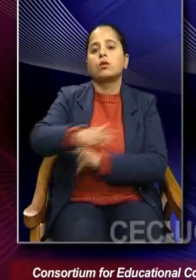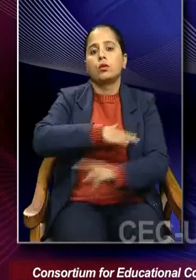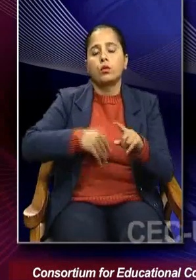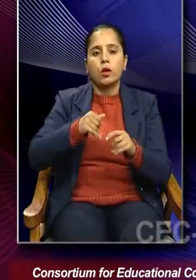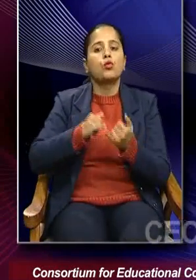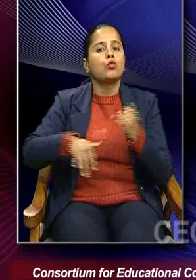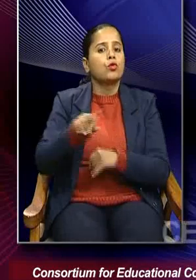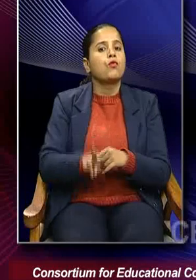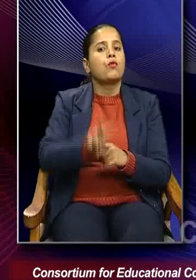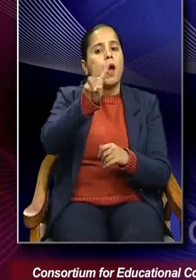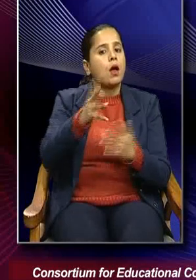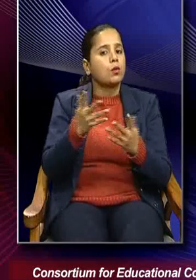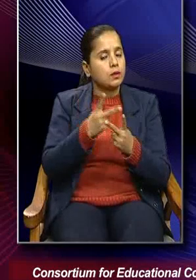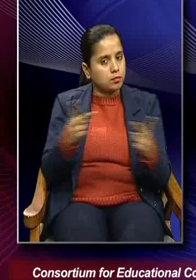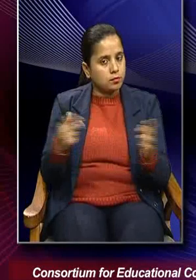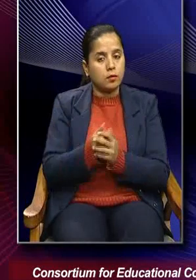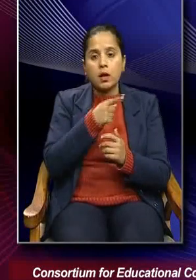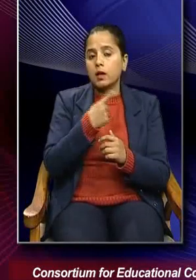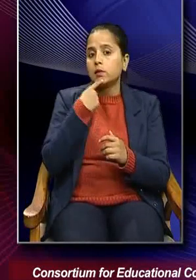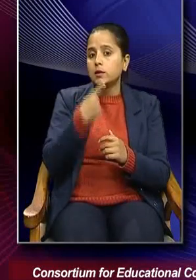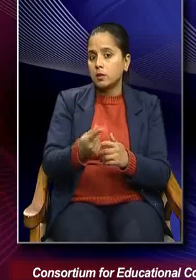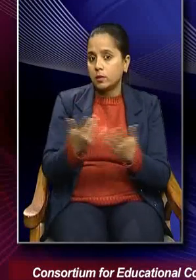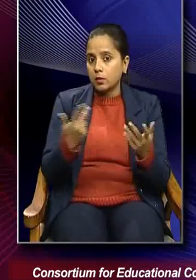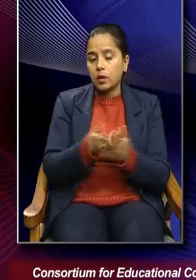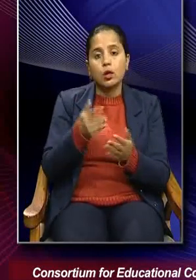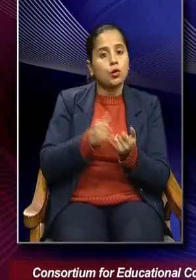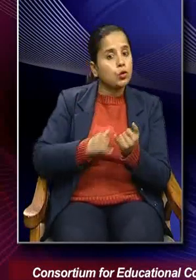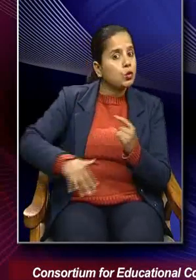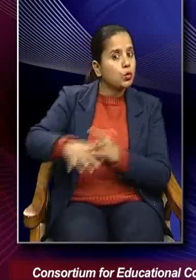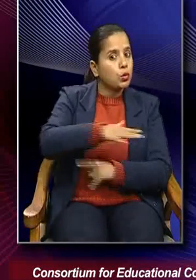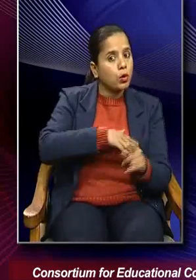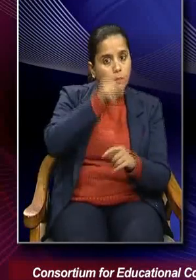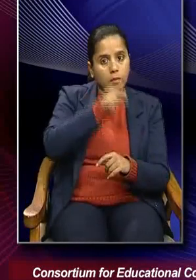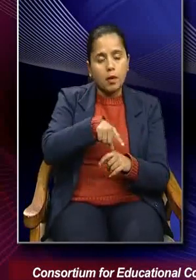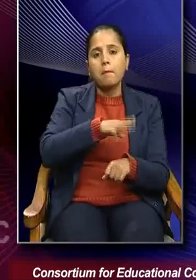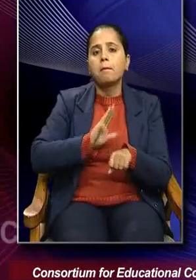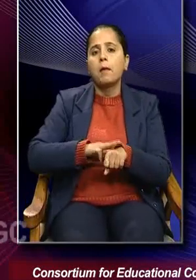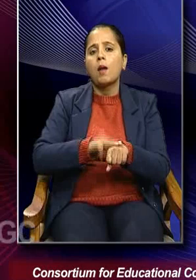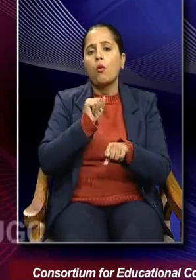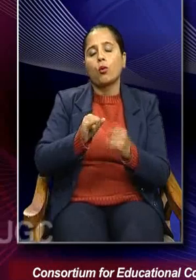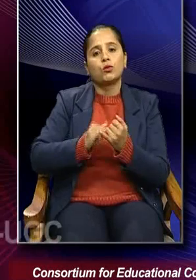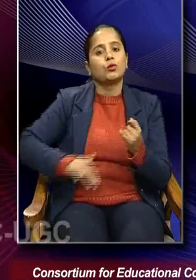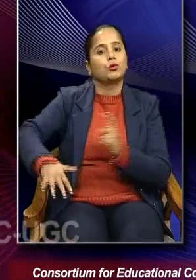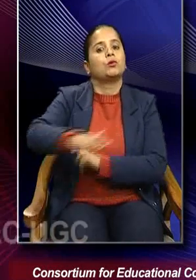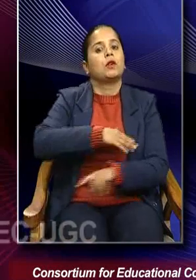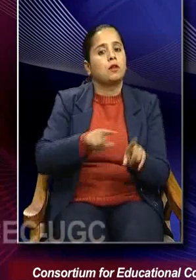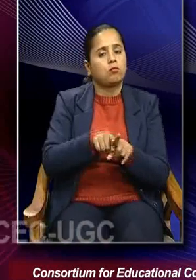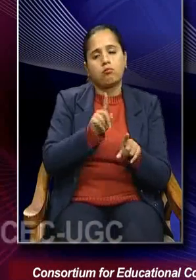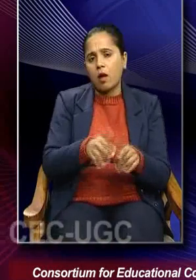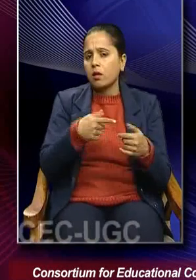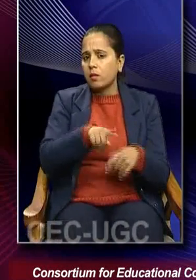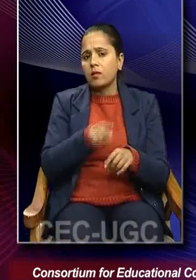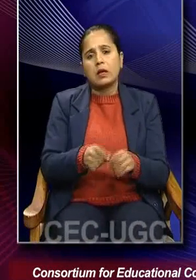social values. And he says that sociologists as a member of society will have